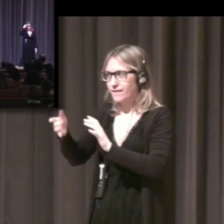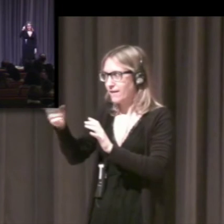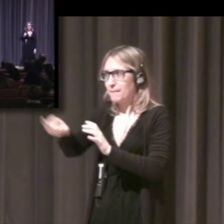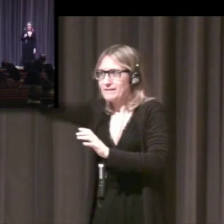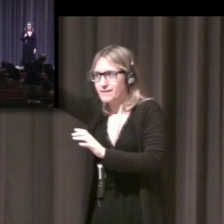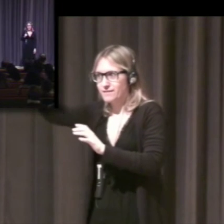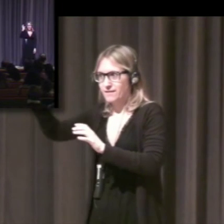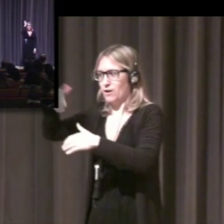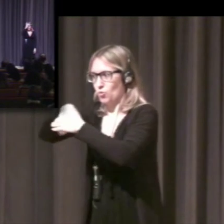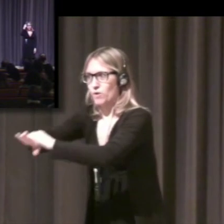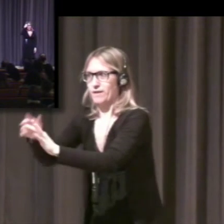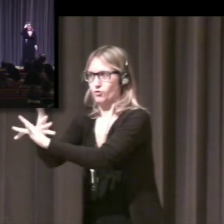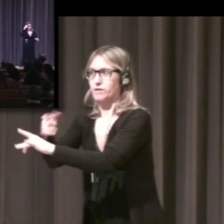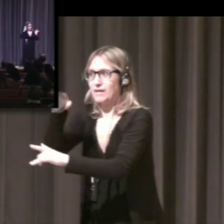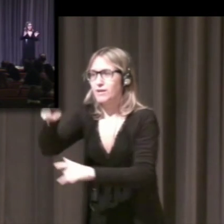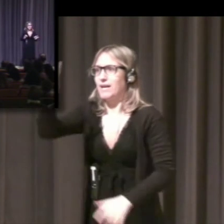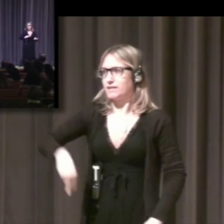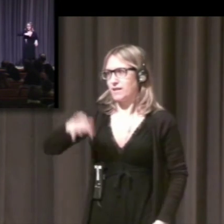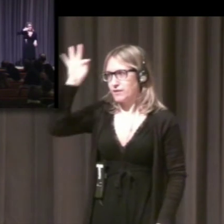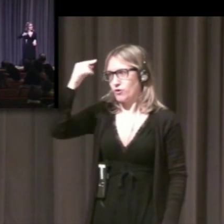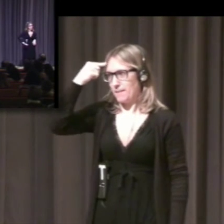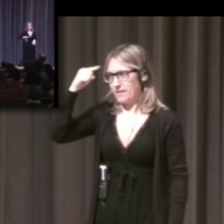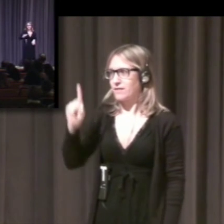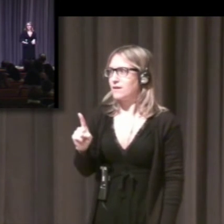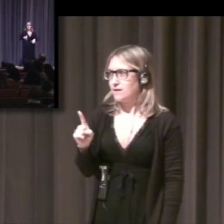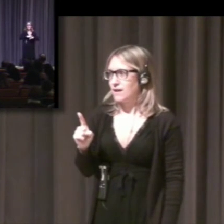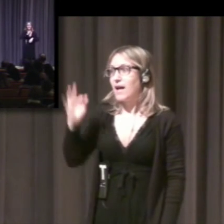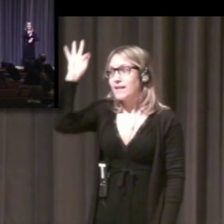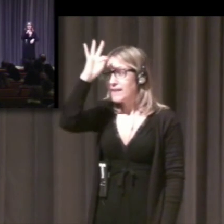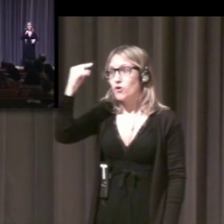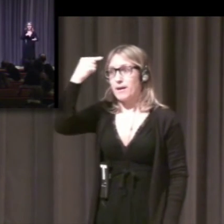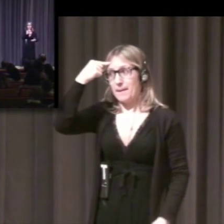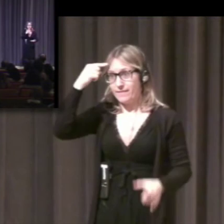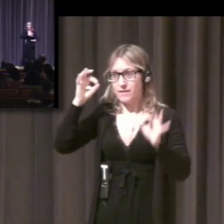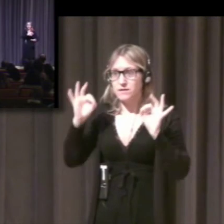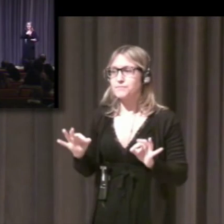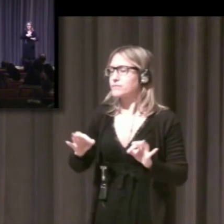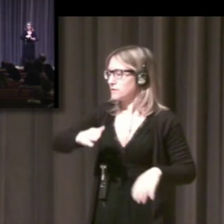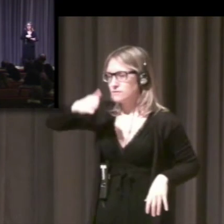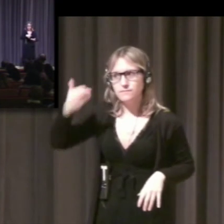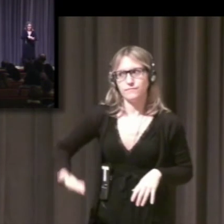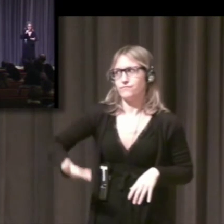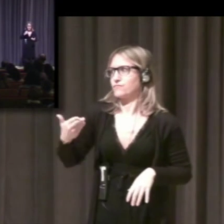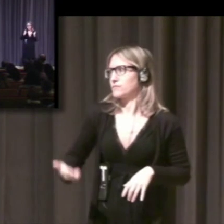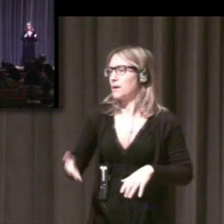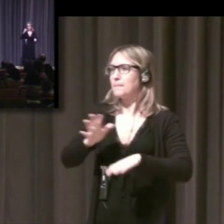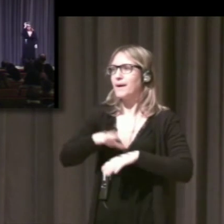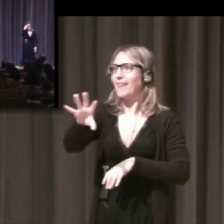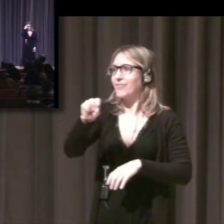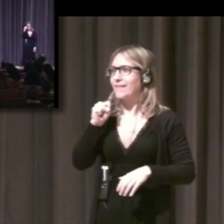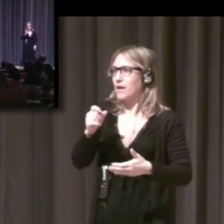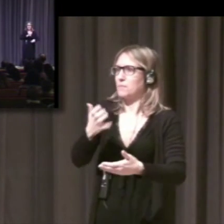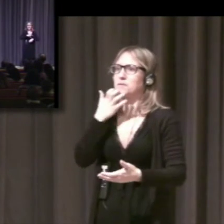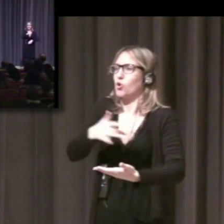understanding stories. It's critical to understanding point of view. If